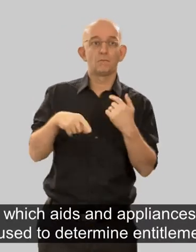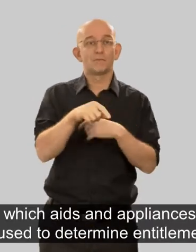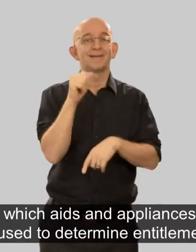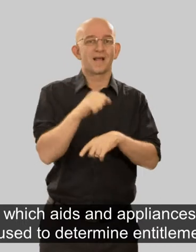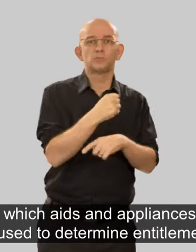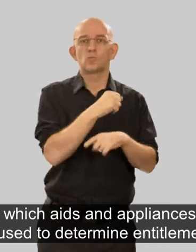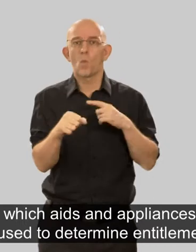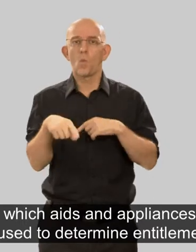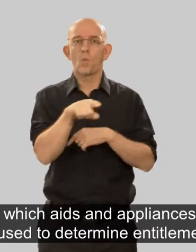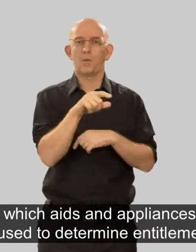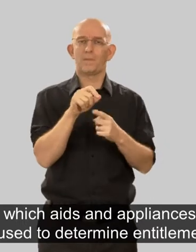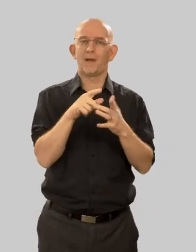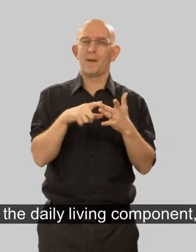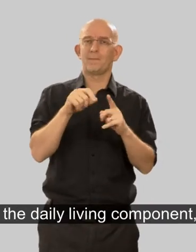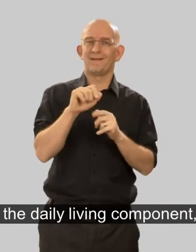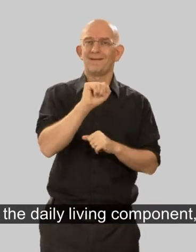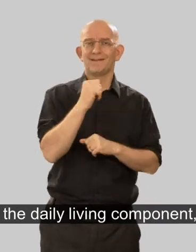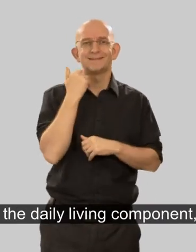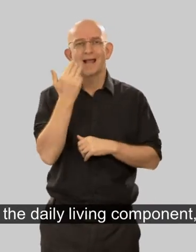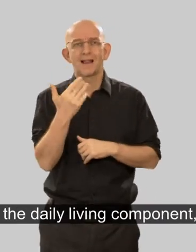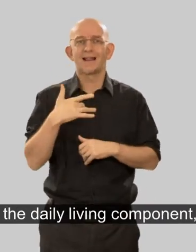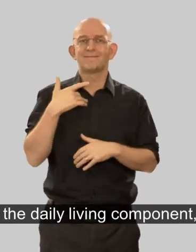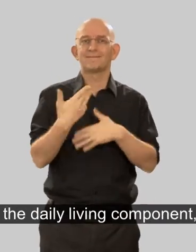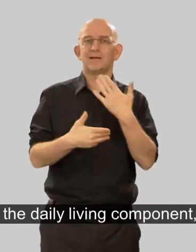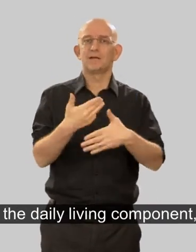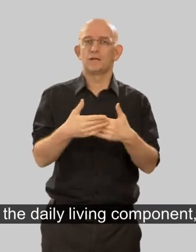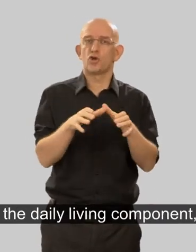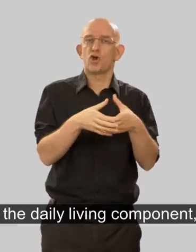are used to determine entitlement to the daily living component,